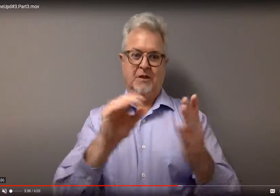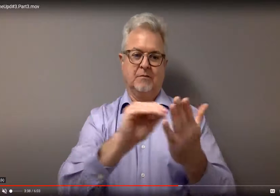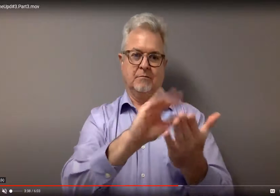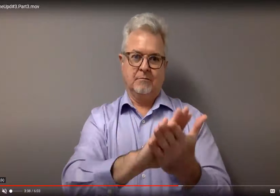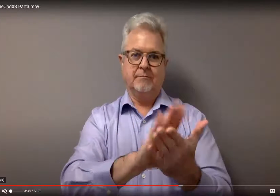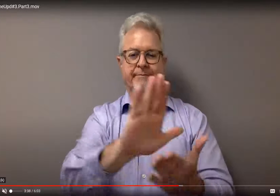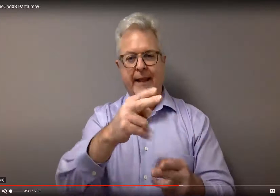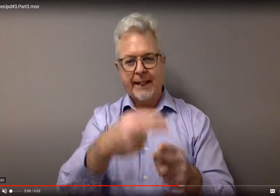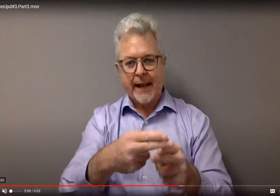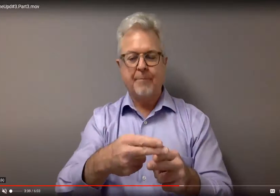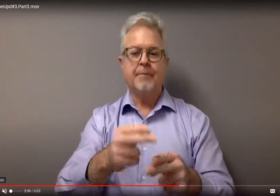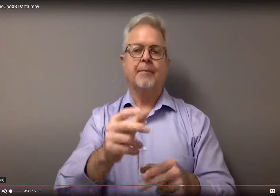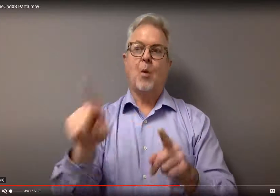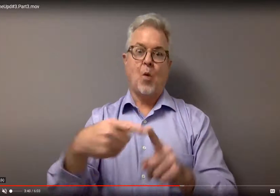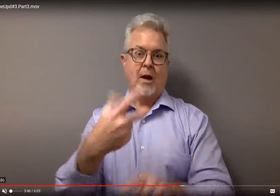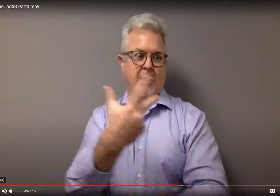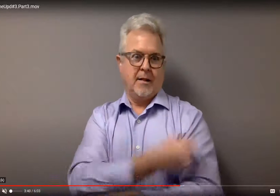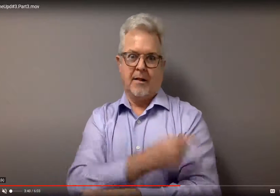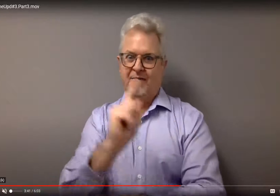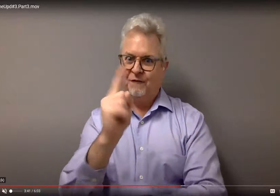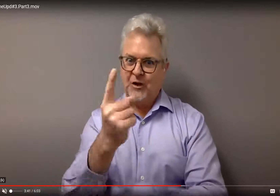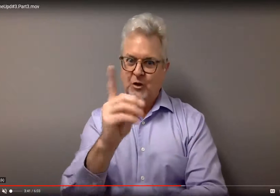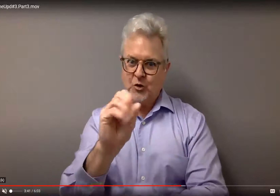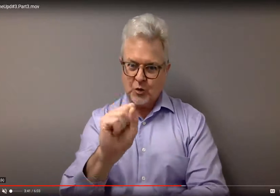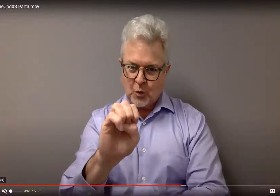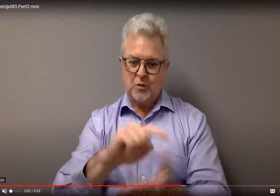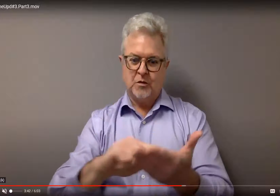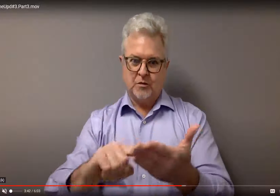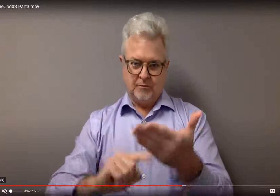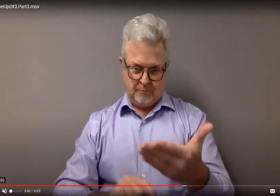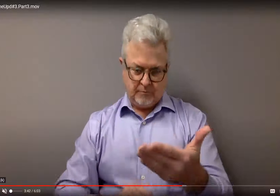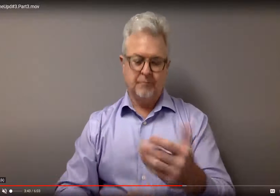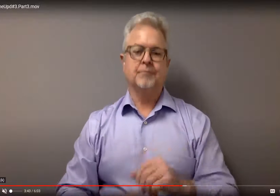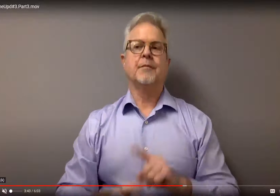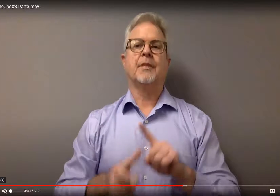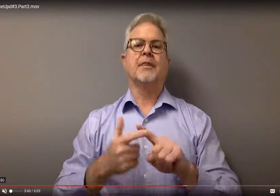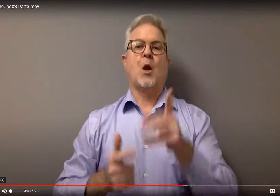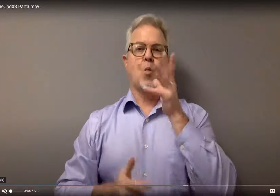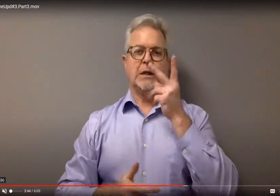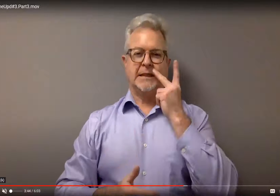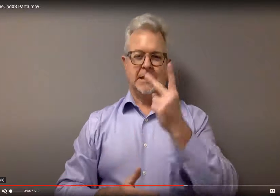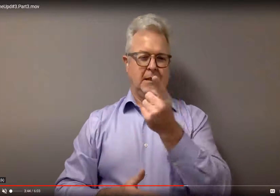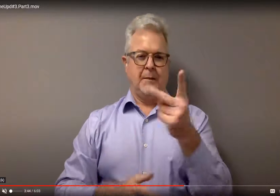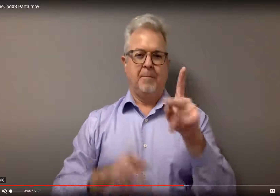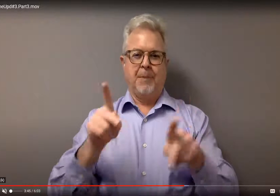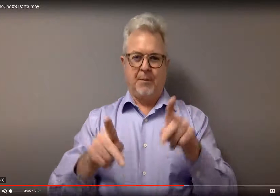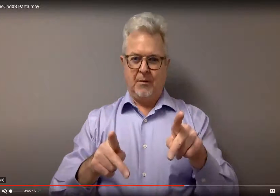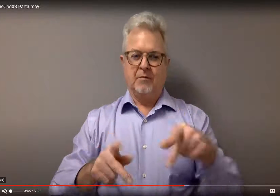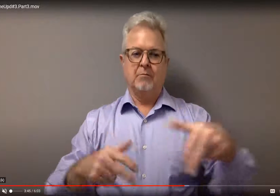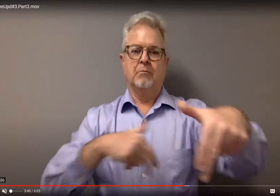give you your vaccination card, which will have your name, the date of your first dose. And then you will also